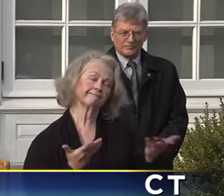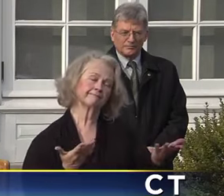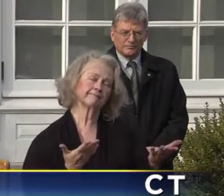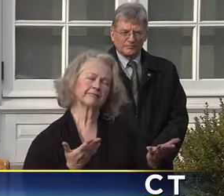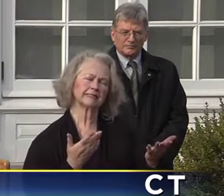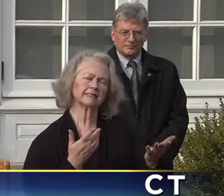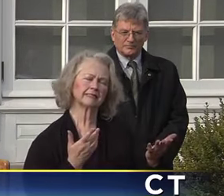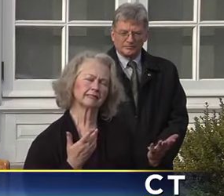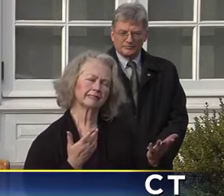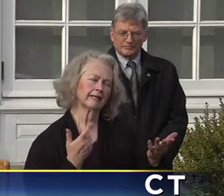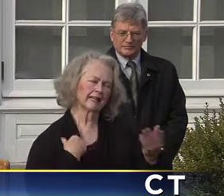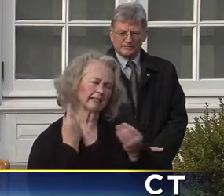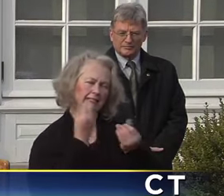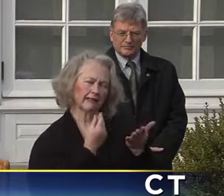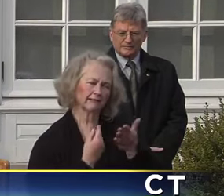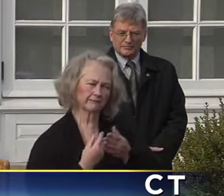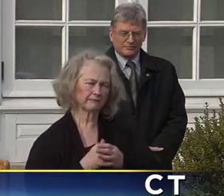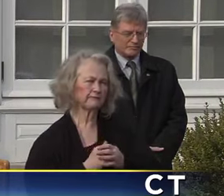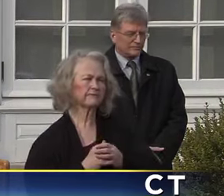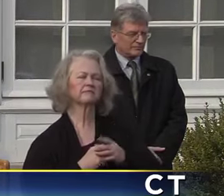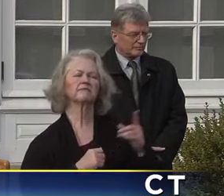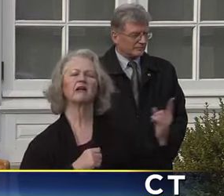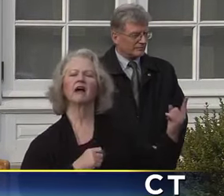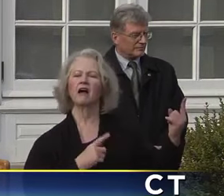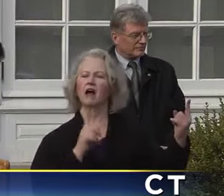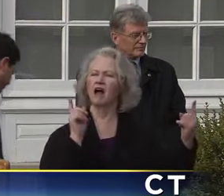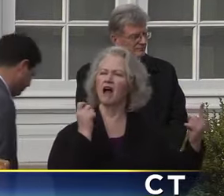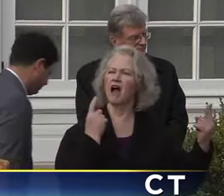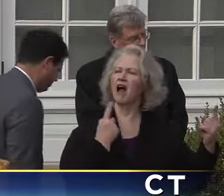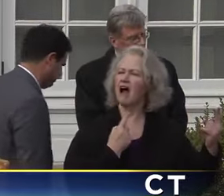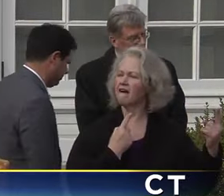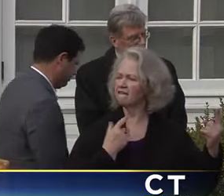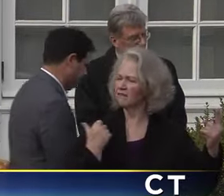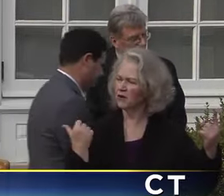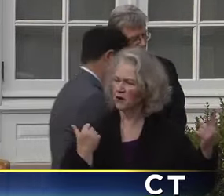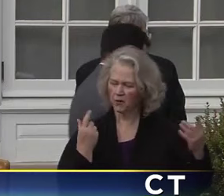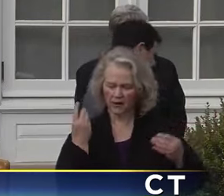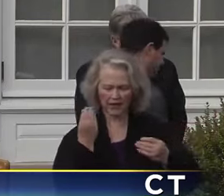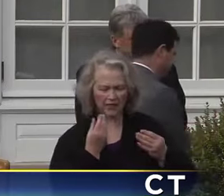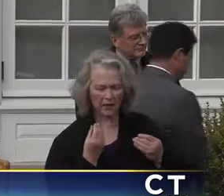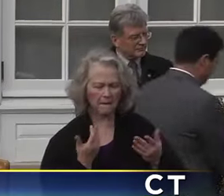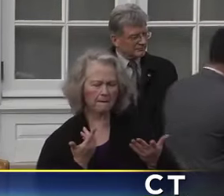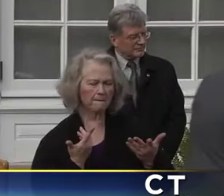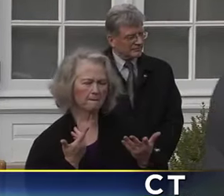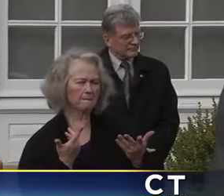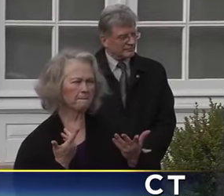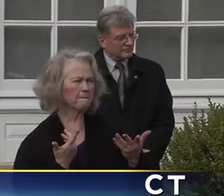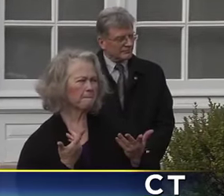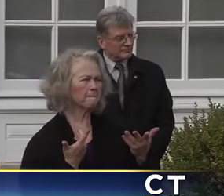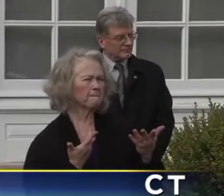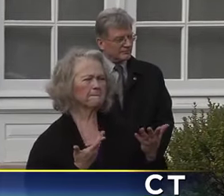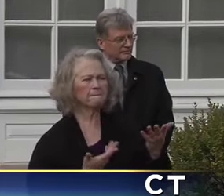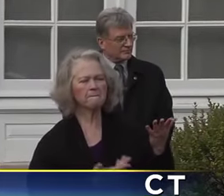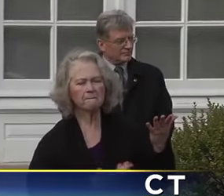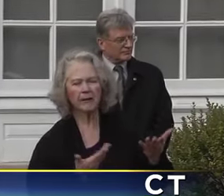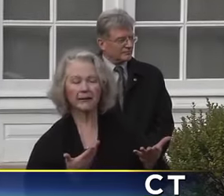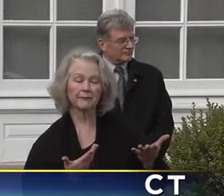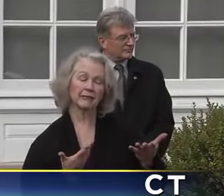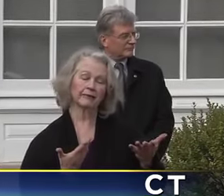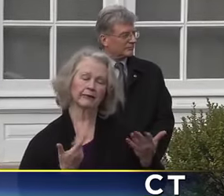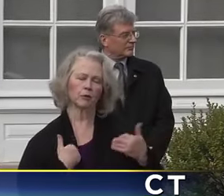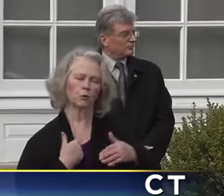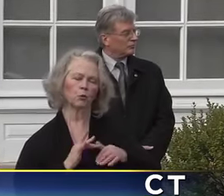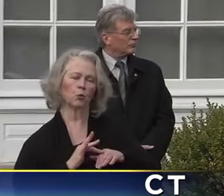that. Are you considering more drastic measures? It may be premature, but I'll ask anyway.